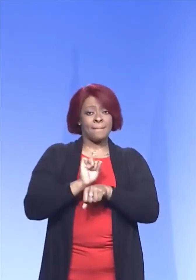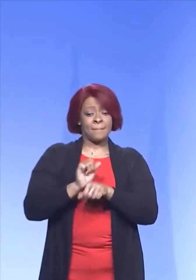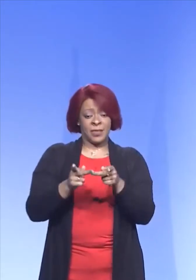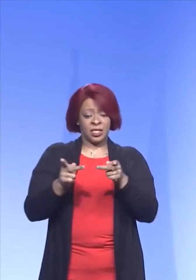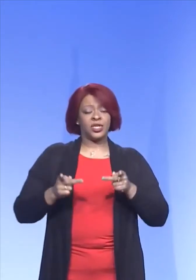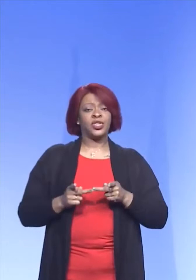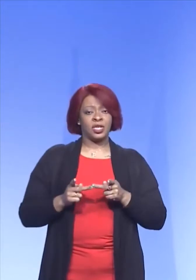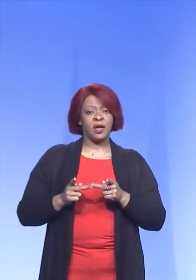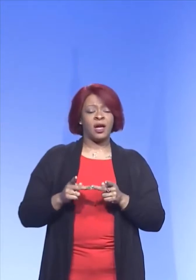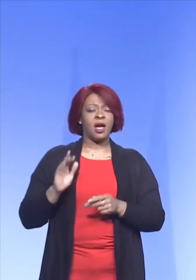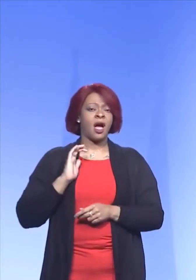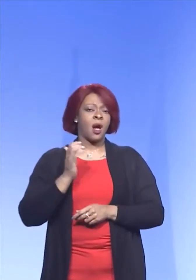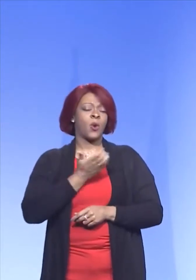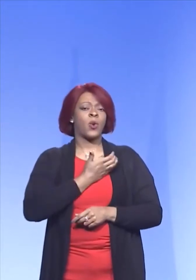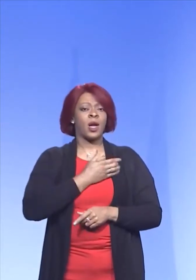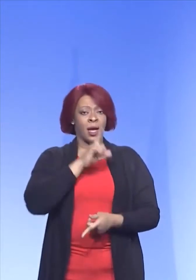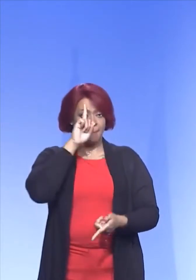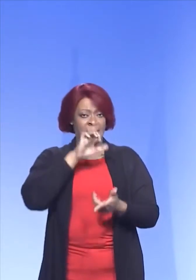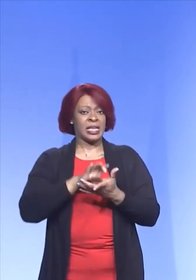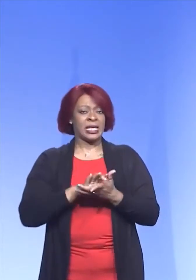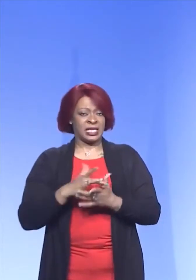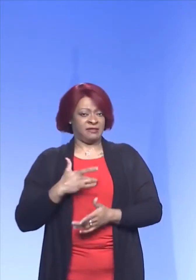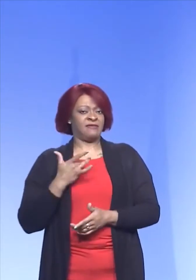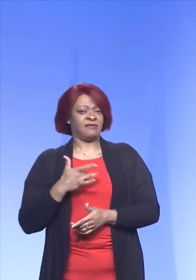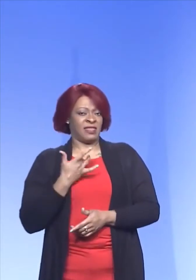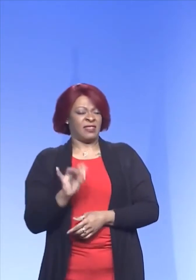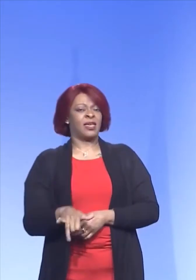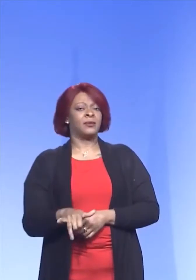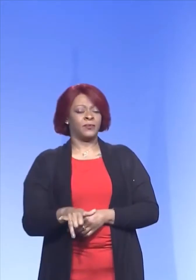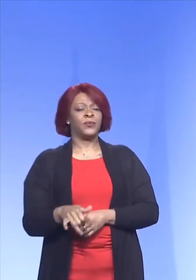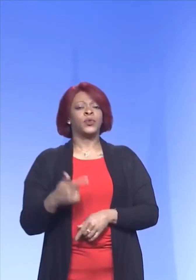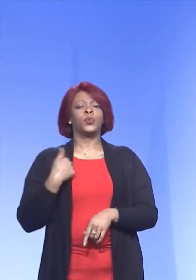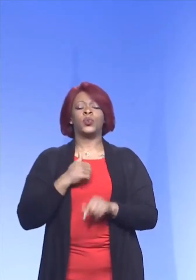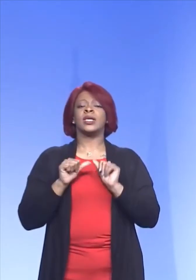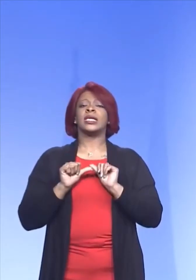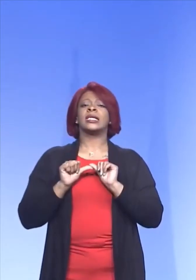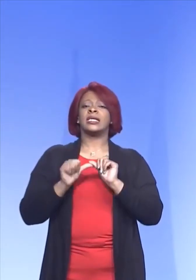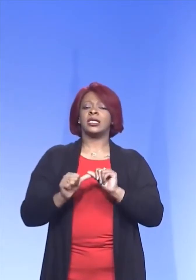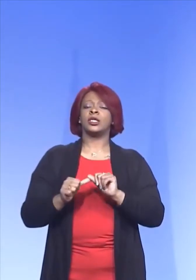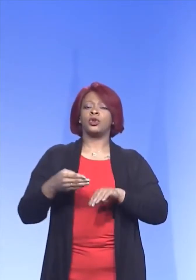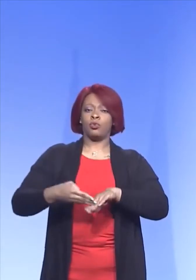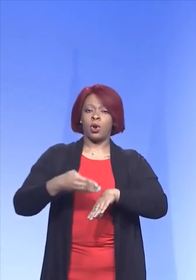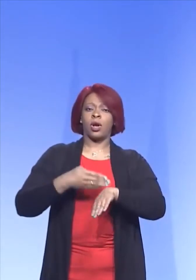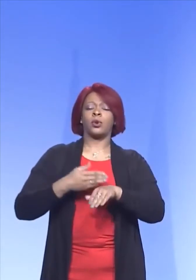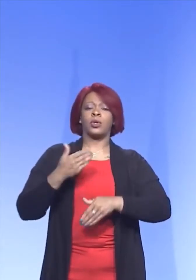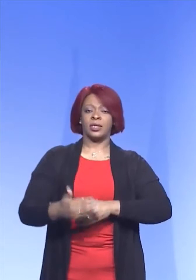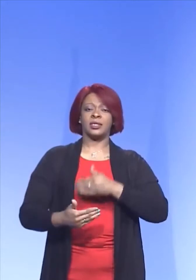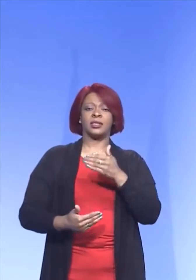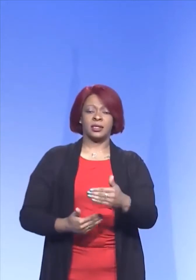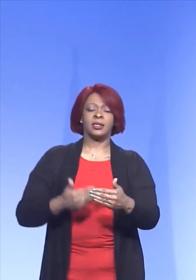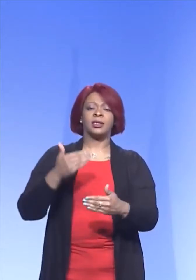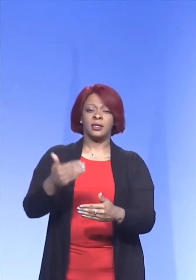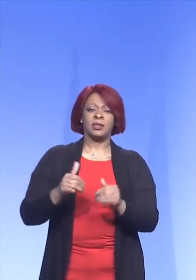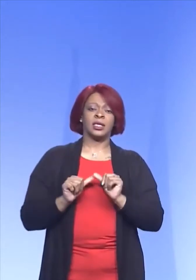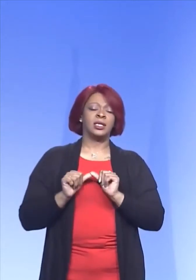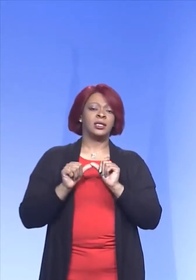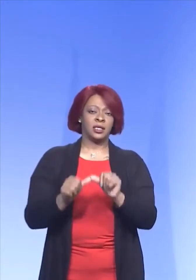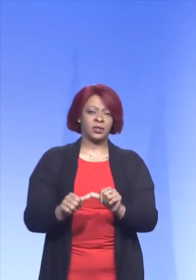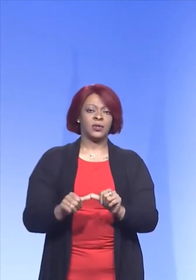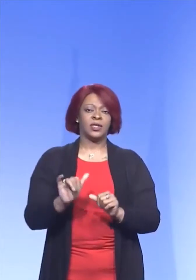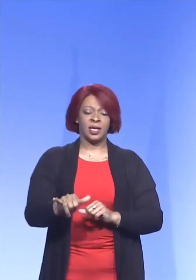belief that we should continue the progress that we're making, that we